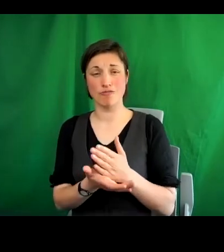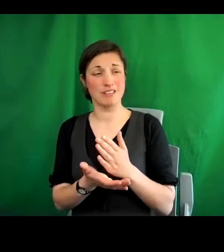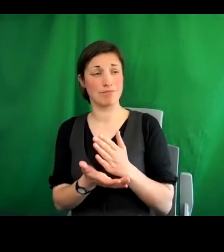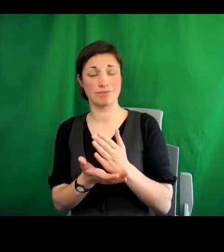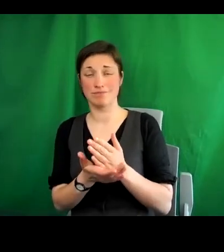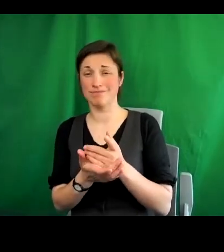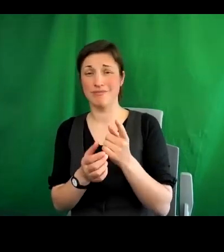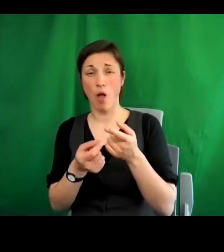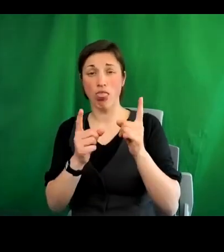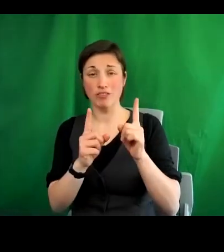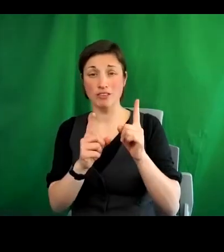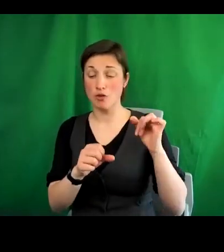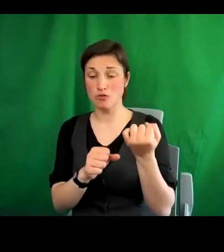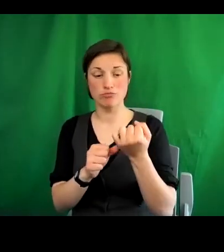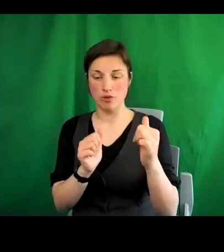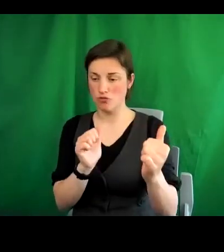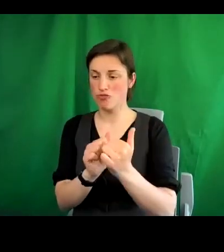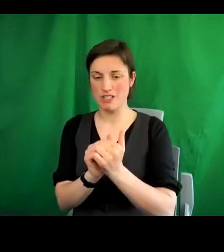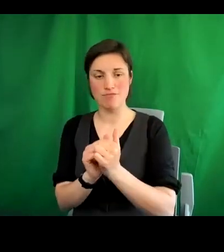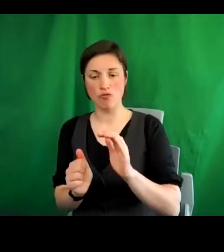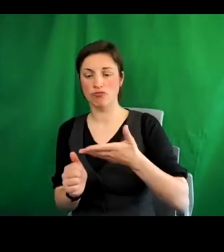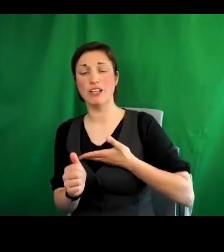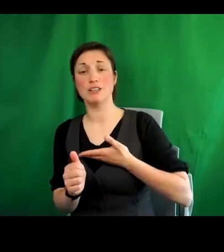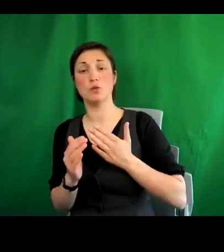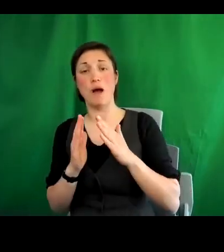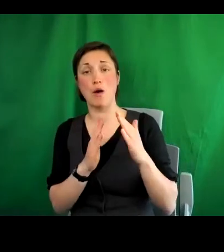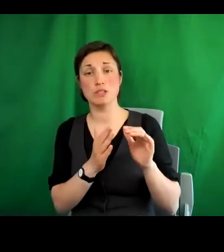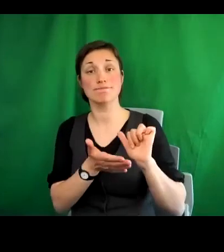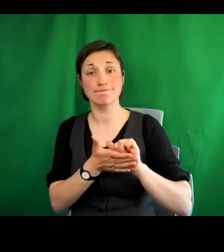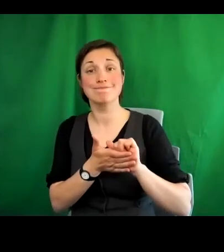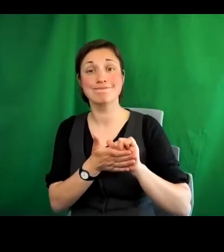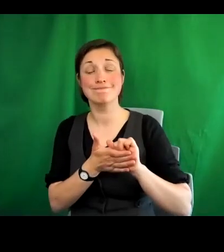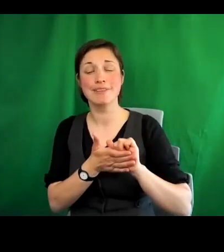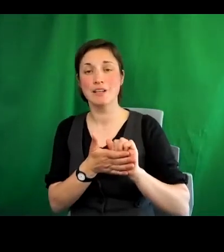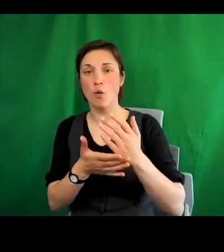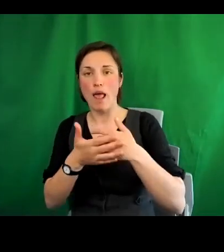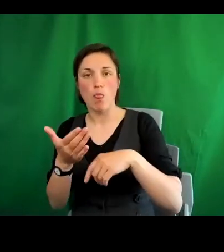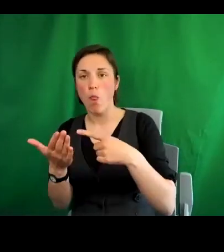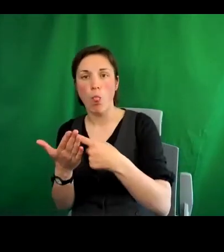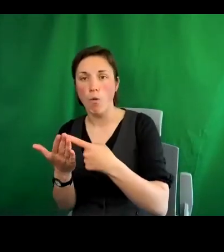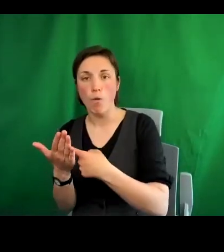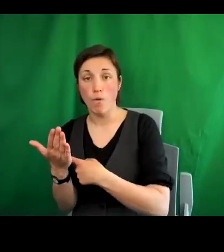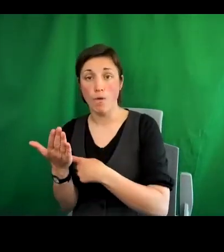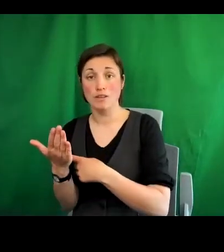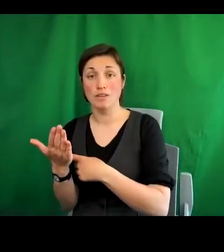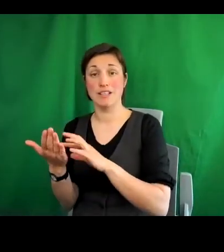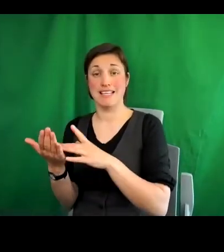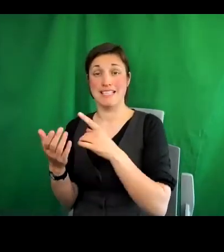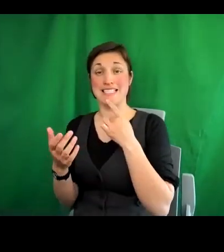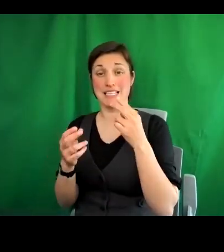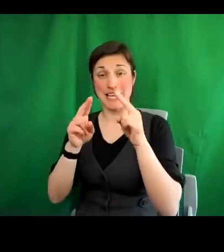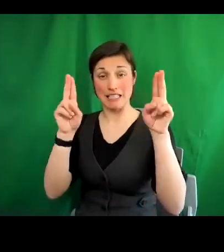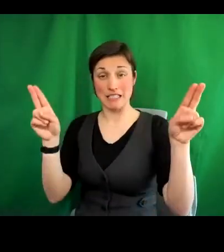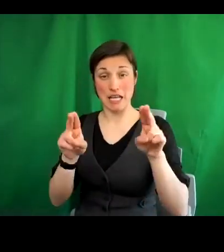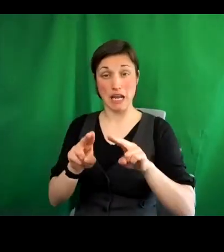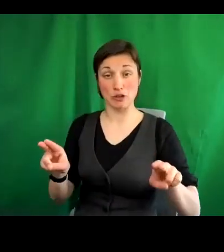comply with that right to adequate housing, even though it wasn't in the law, it was an international obligation. So a bit of a